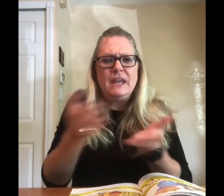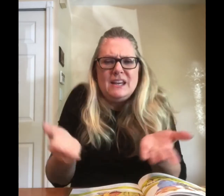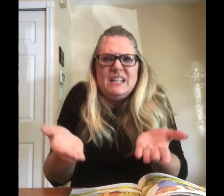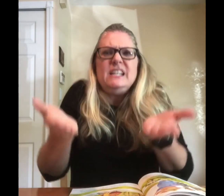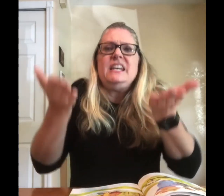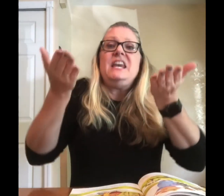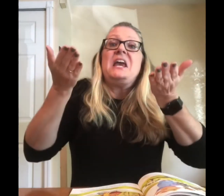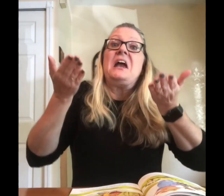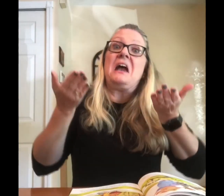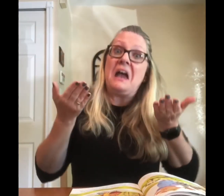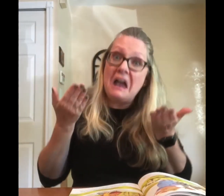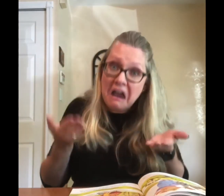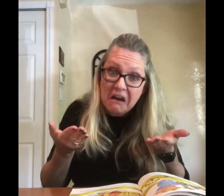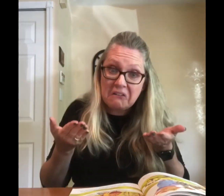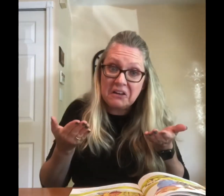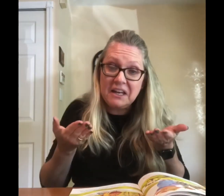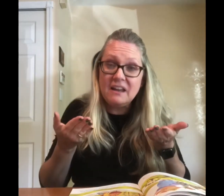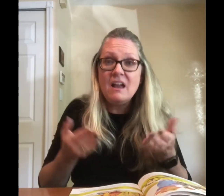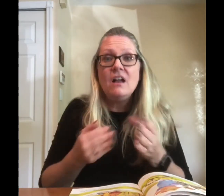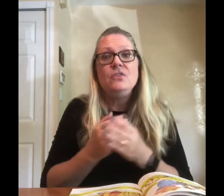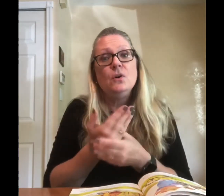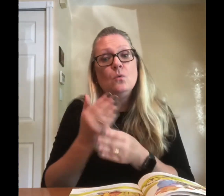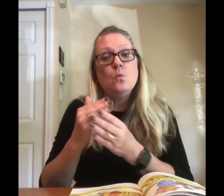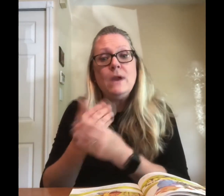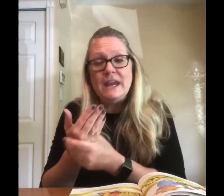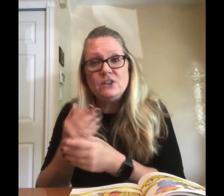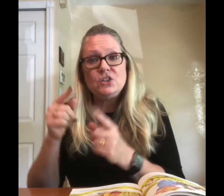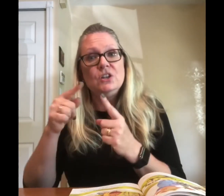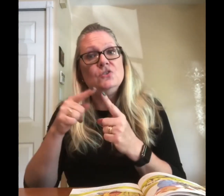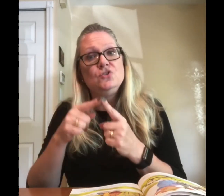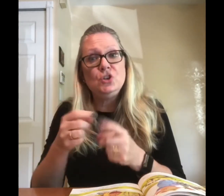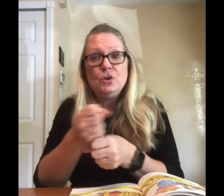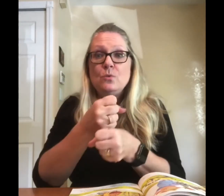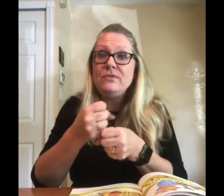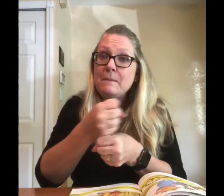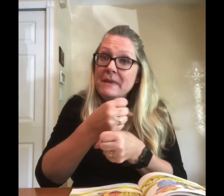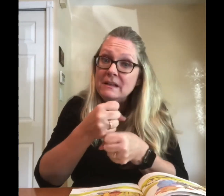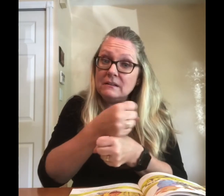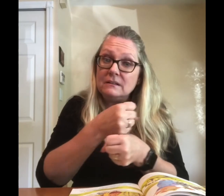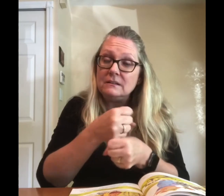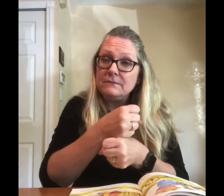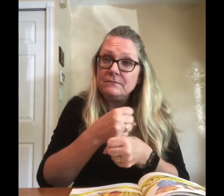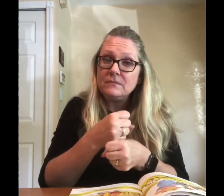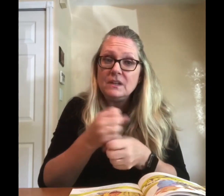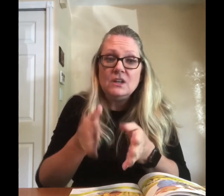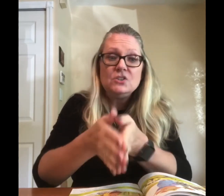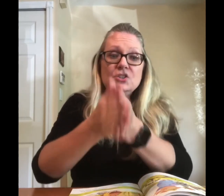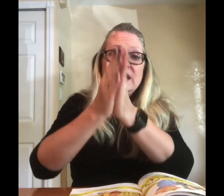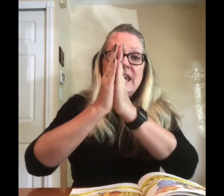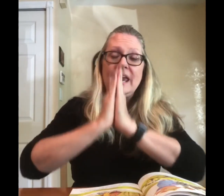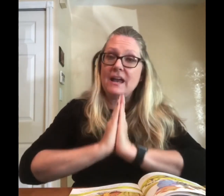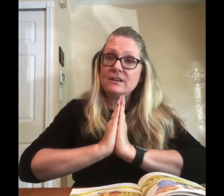carry the wheat? Who the mill? She asked.